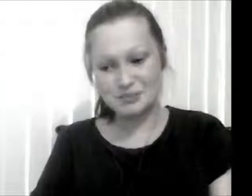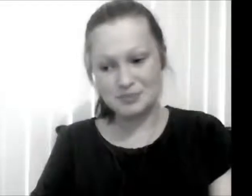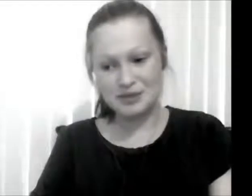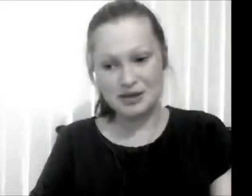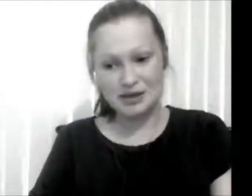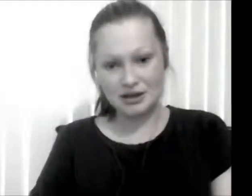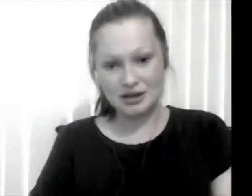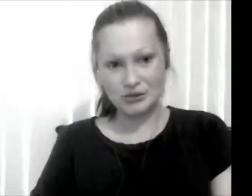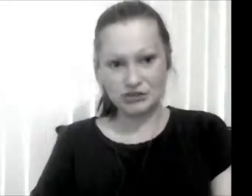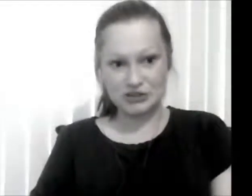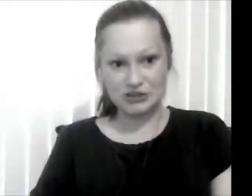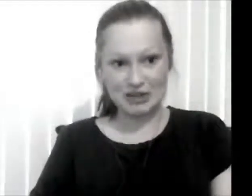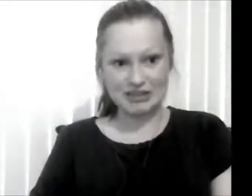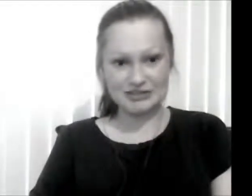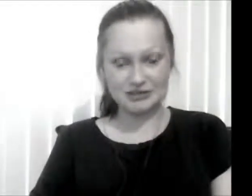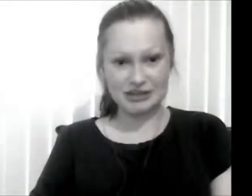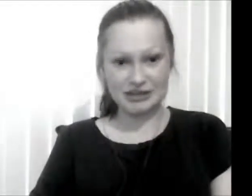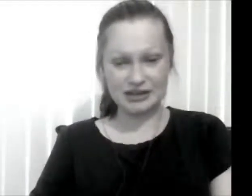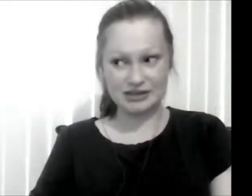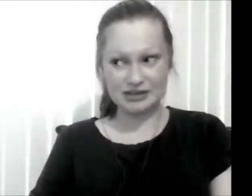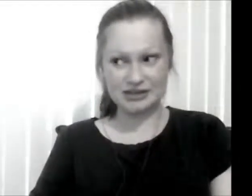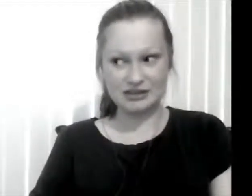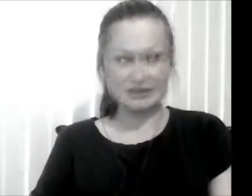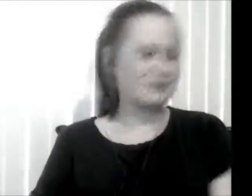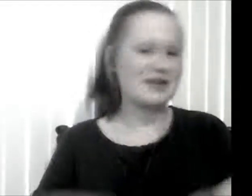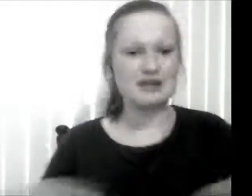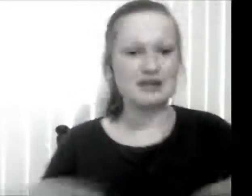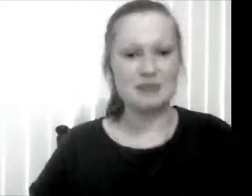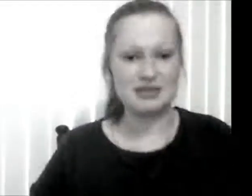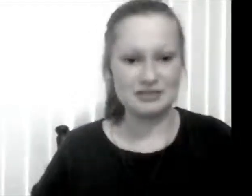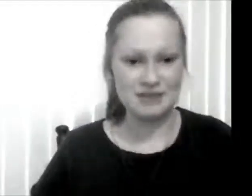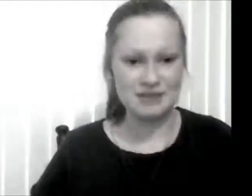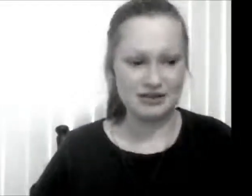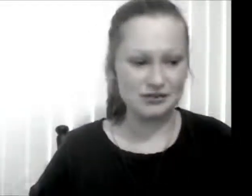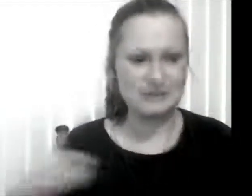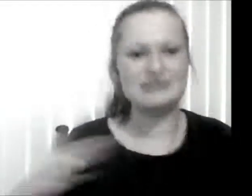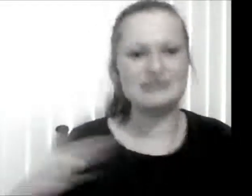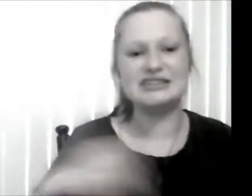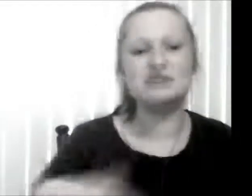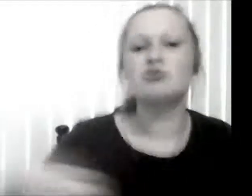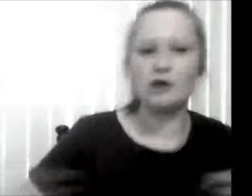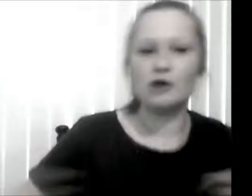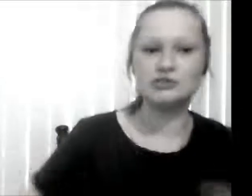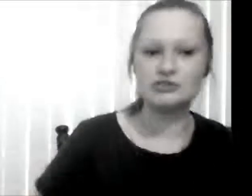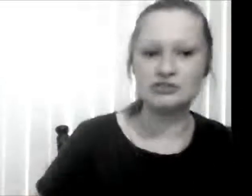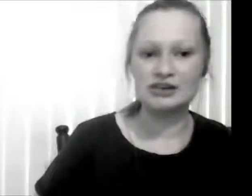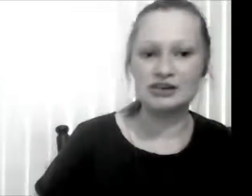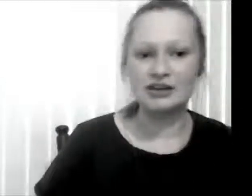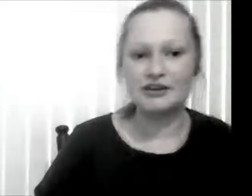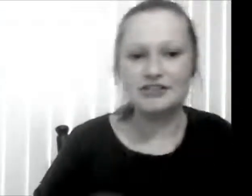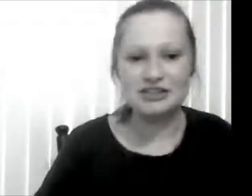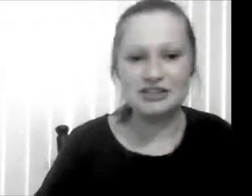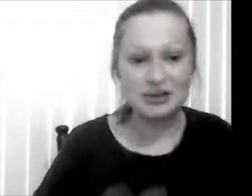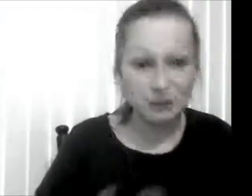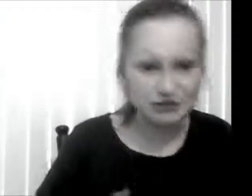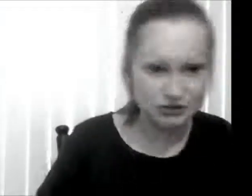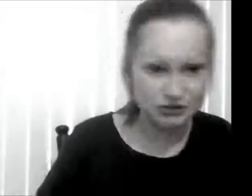also you can make lists for like by the end of the month make a few lists or goals of things that you want to do.